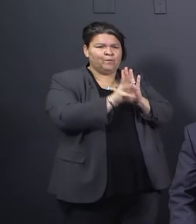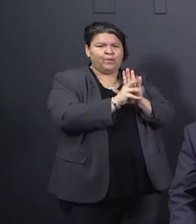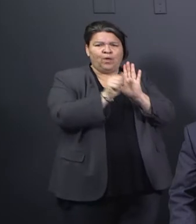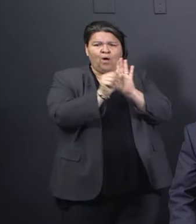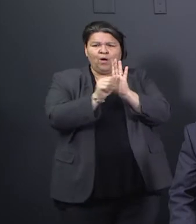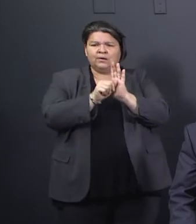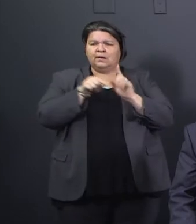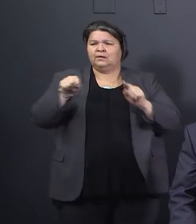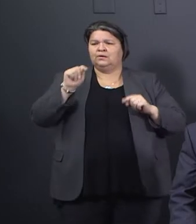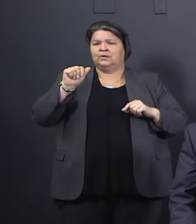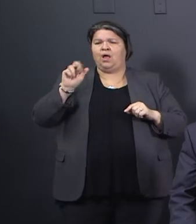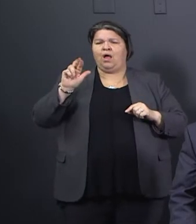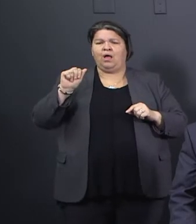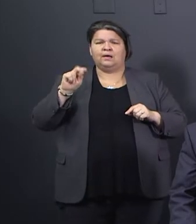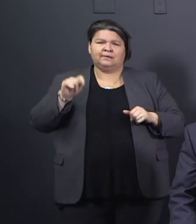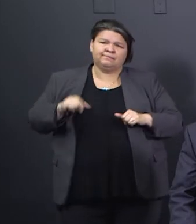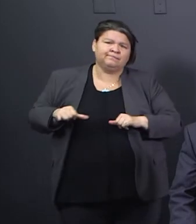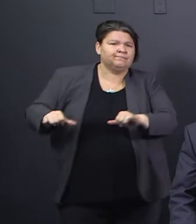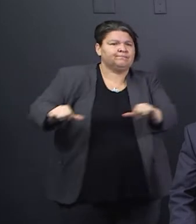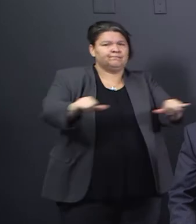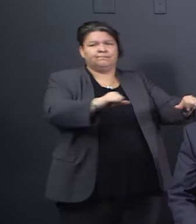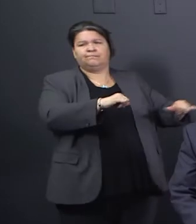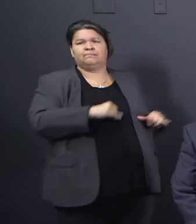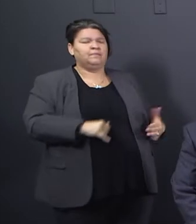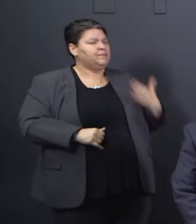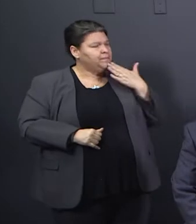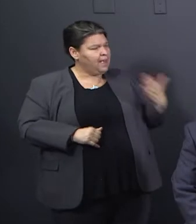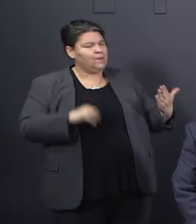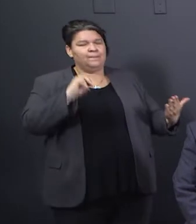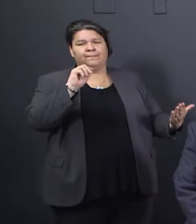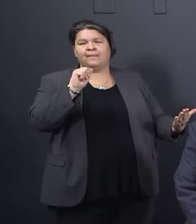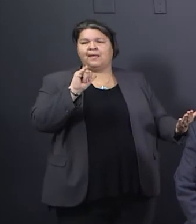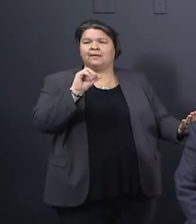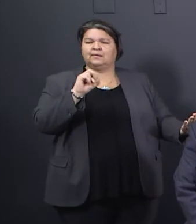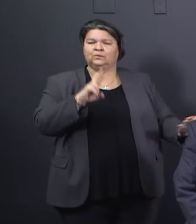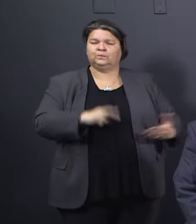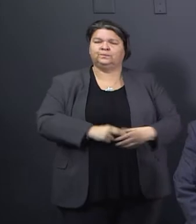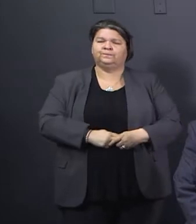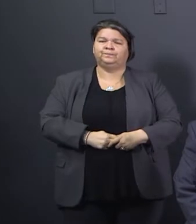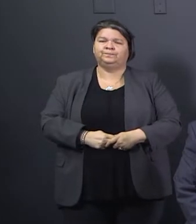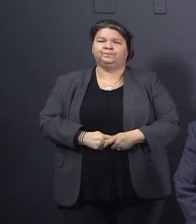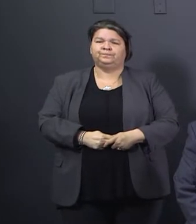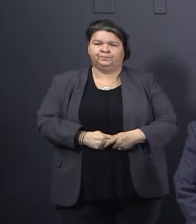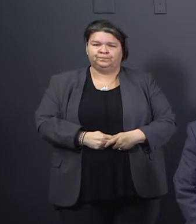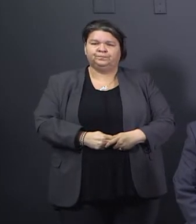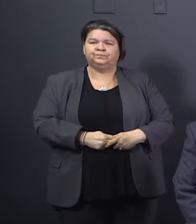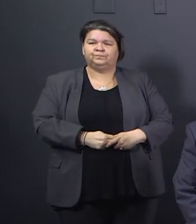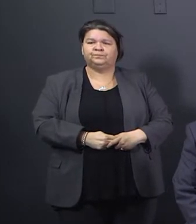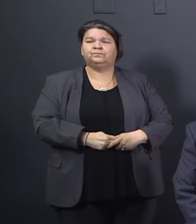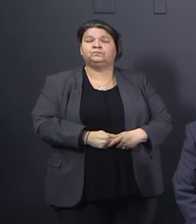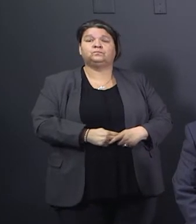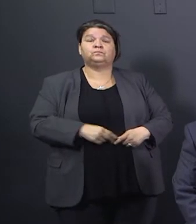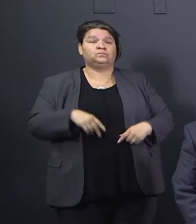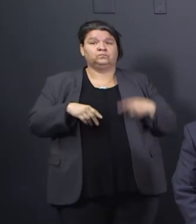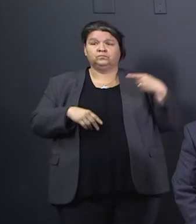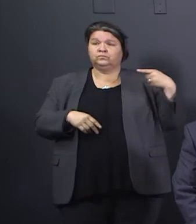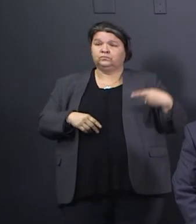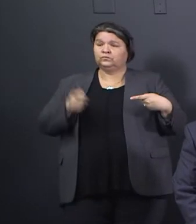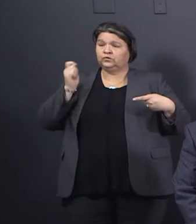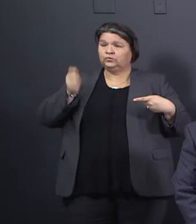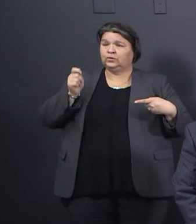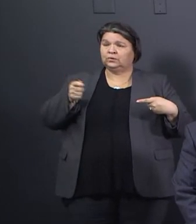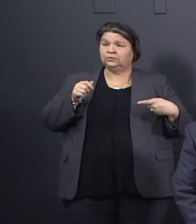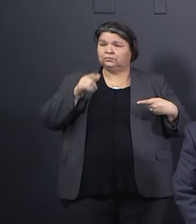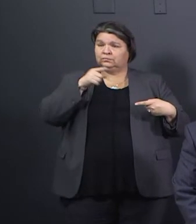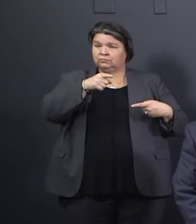the help. It's a great thing to be working together. Yes, absolutely. And Glenn, as the county's presiding officer, you've